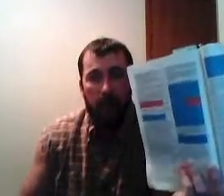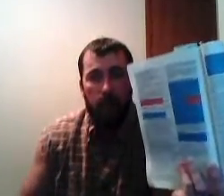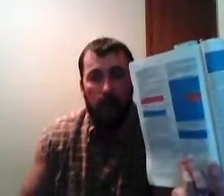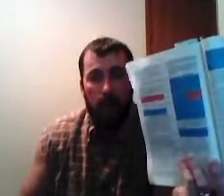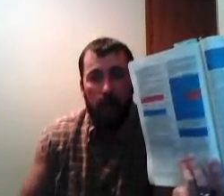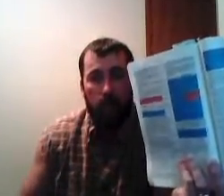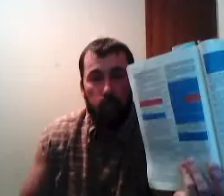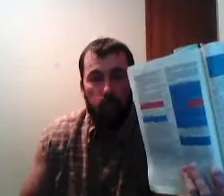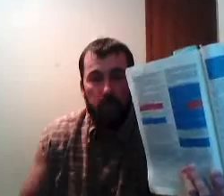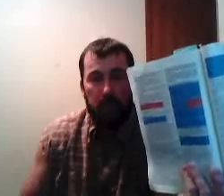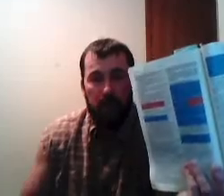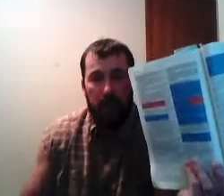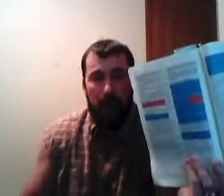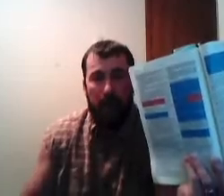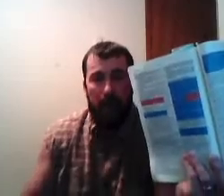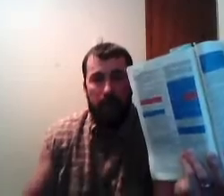what God's word says about life